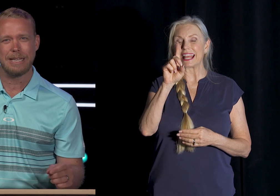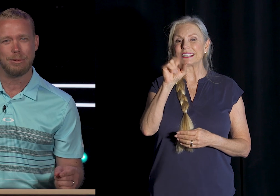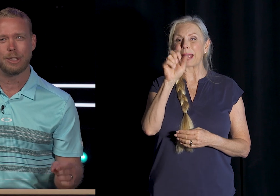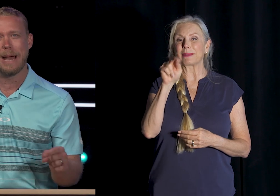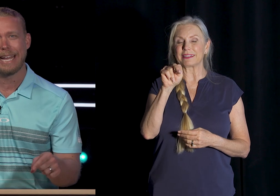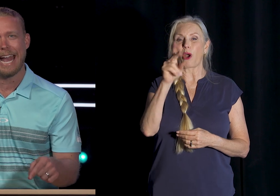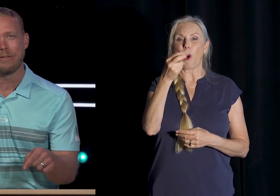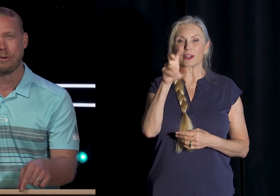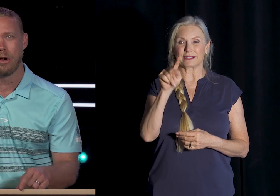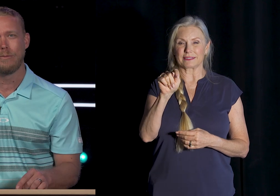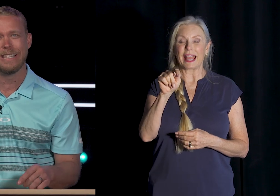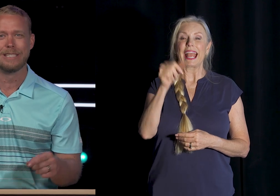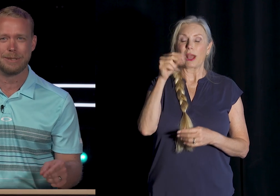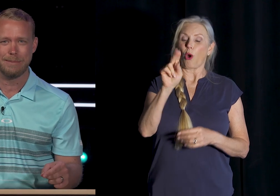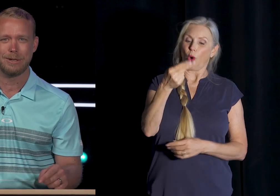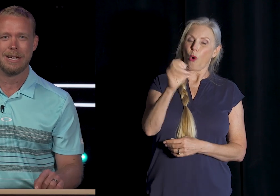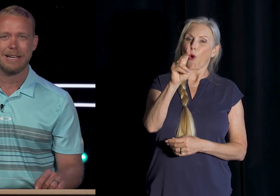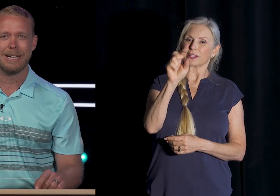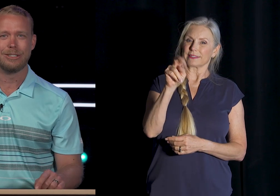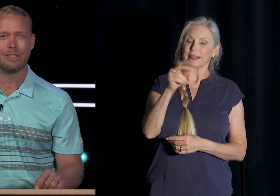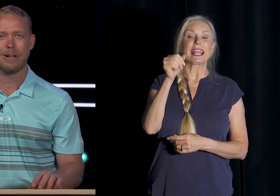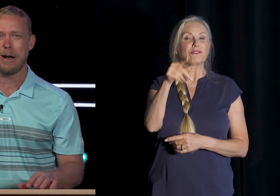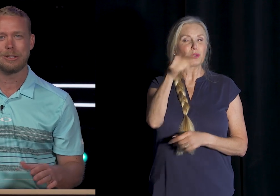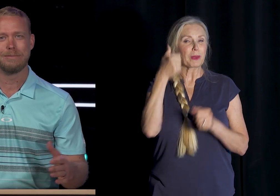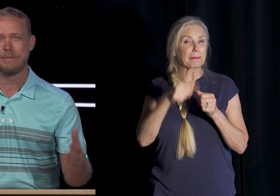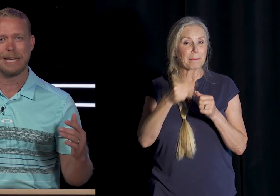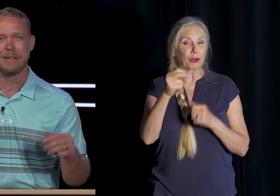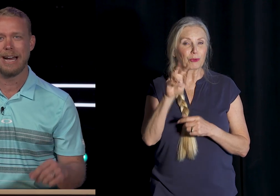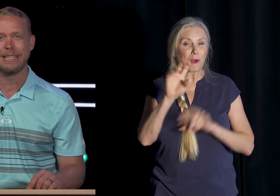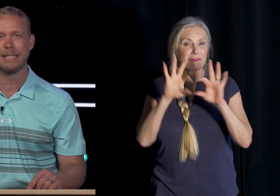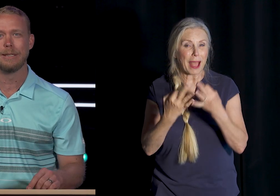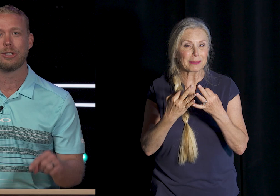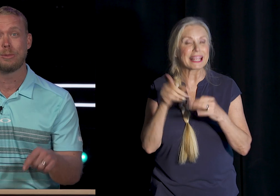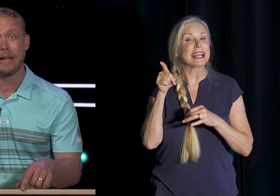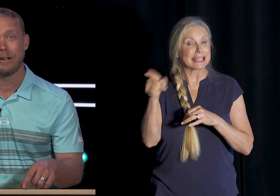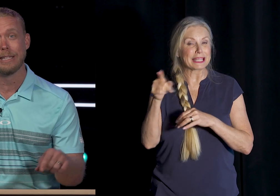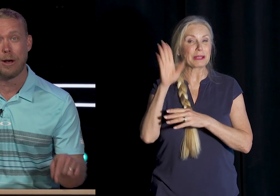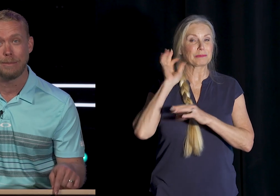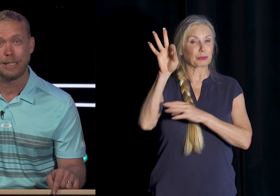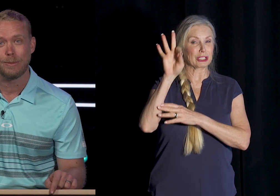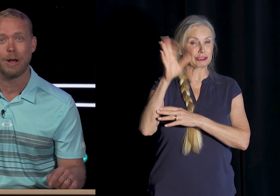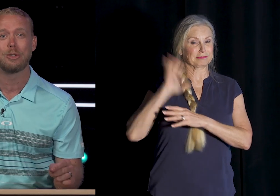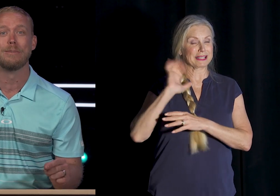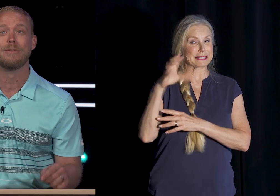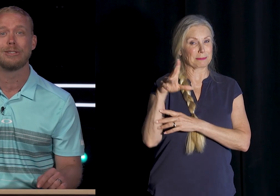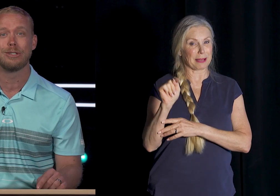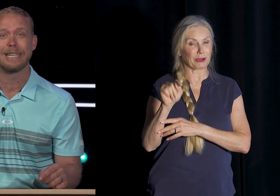He preached back at the Grove In September Just an awesome man of God He's a church planner in Long Beach Also a professor at